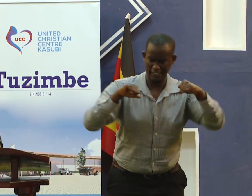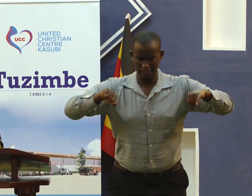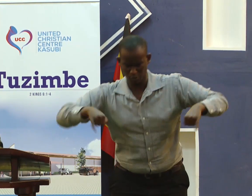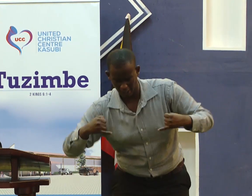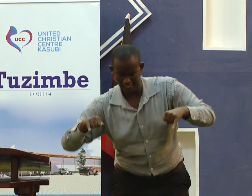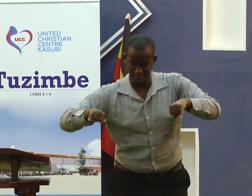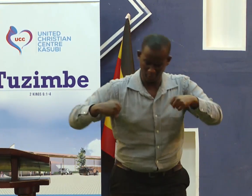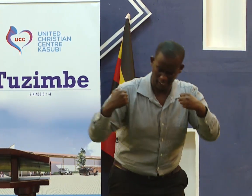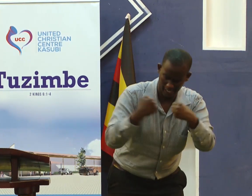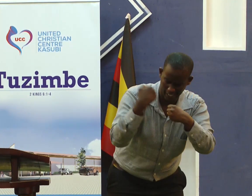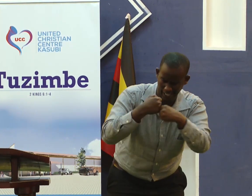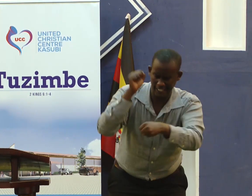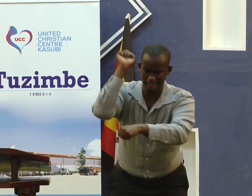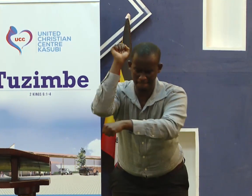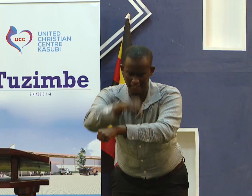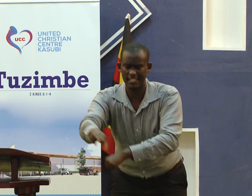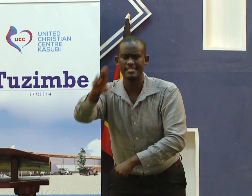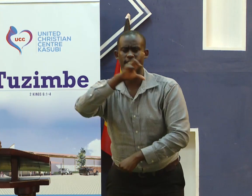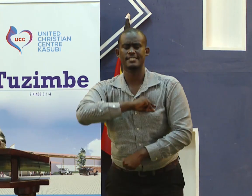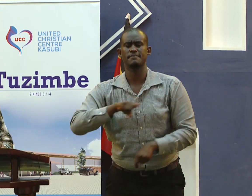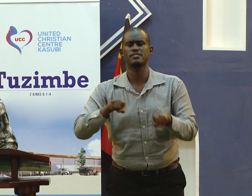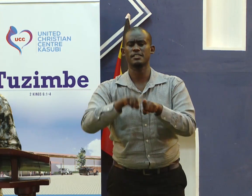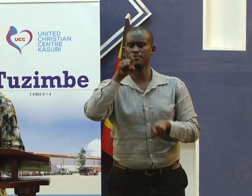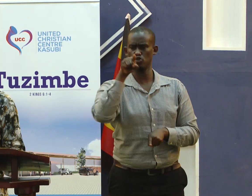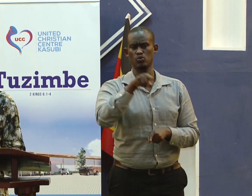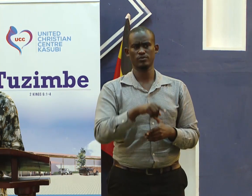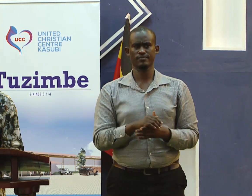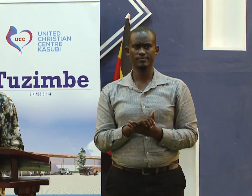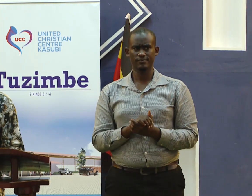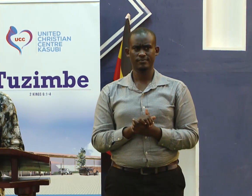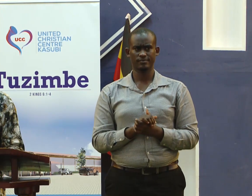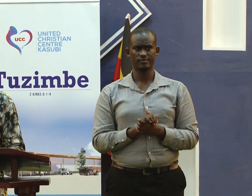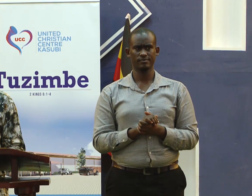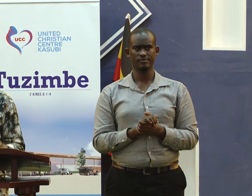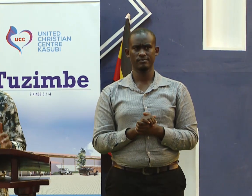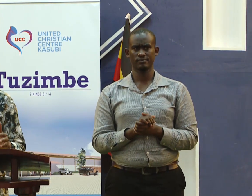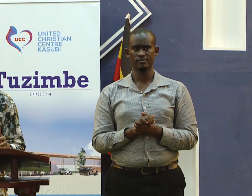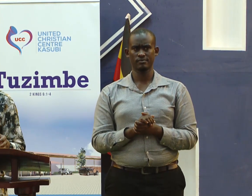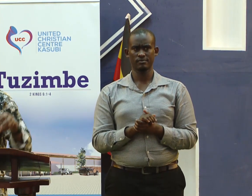with sin. It is also struggling against you but you are also struggling to overcome it.